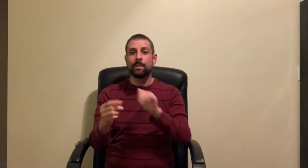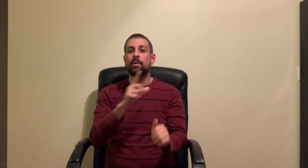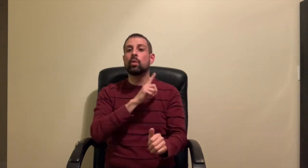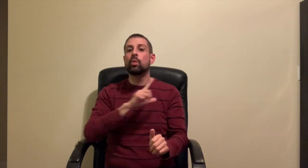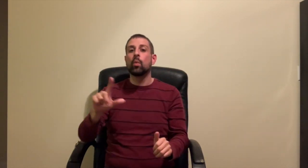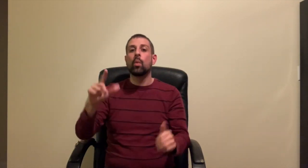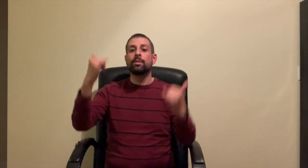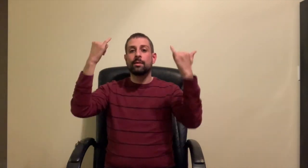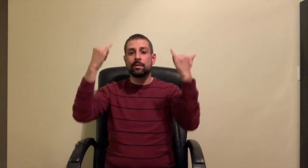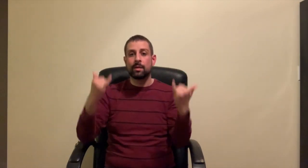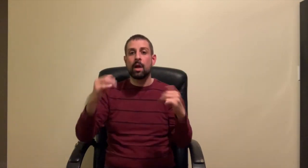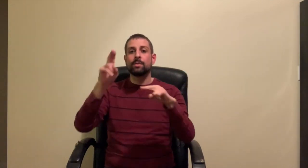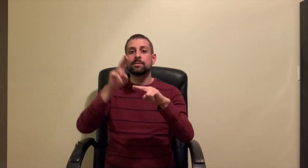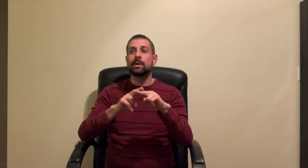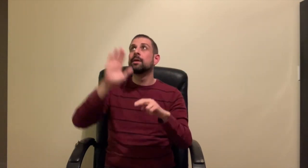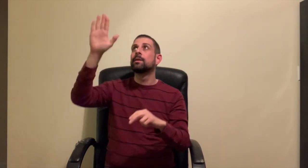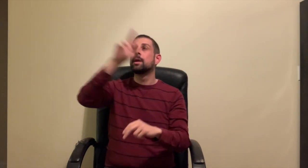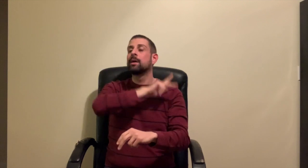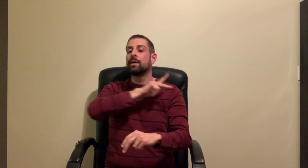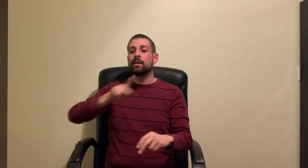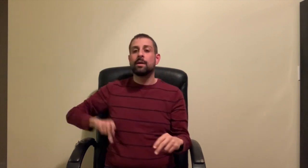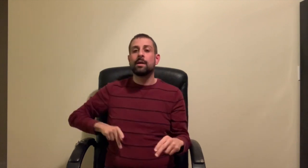Join me. The Lord has set His throne in heaven.